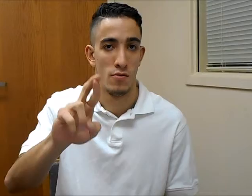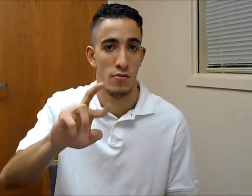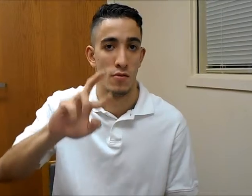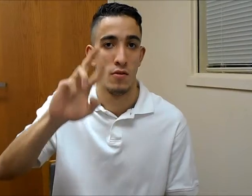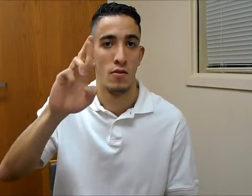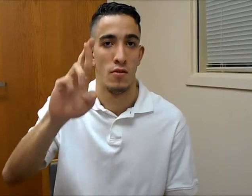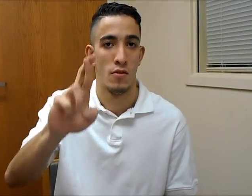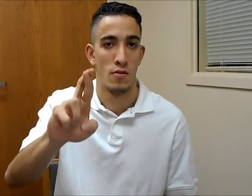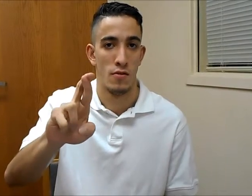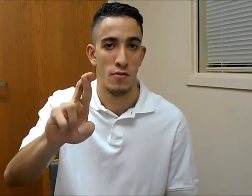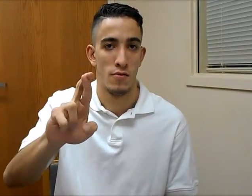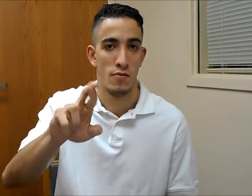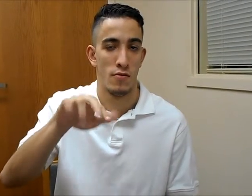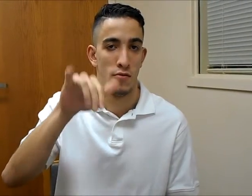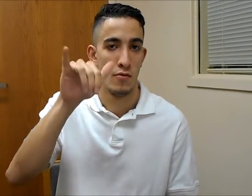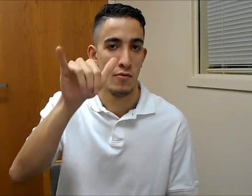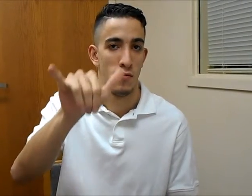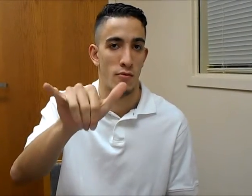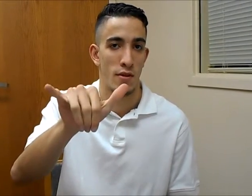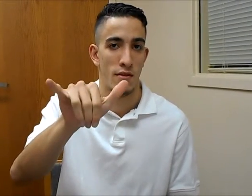-R-Y.